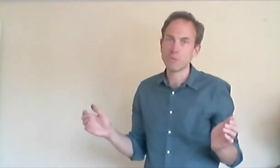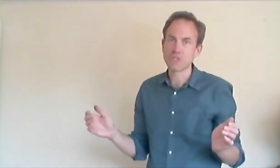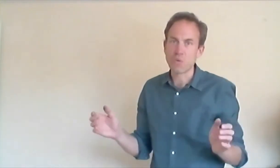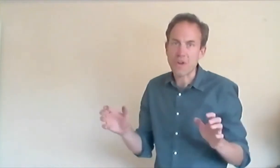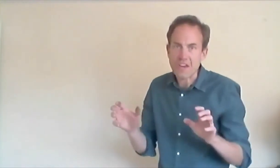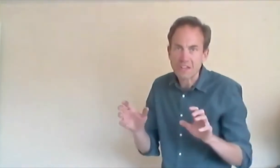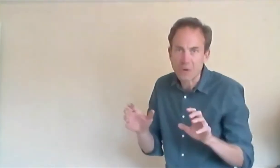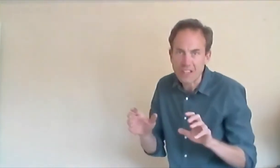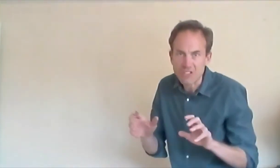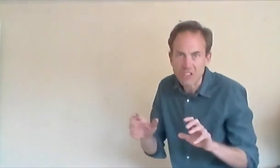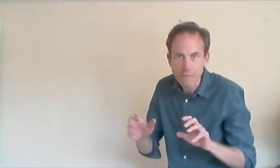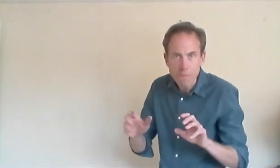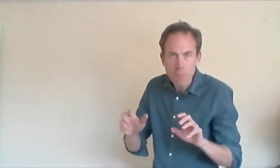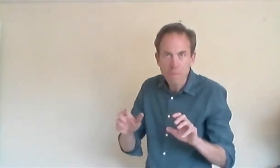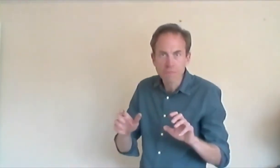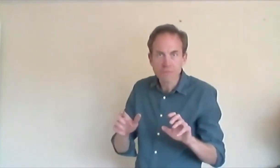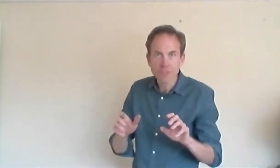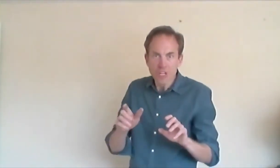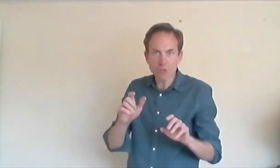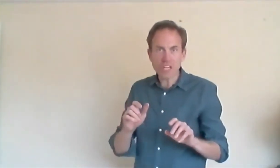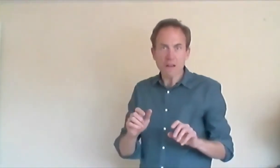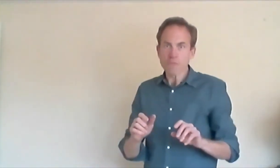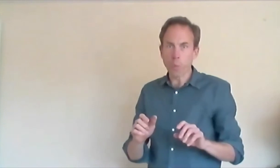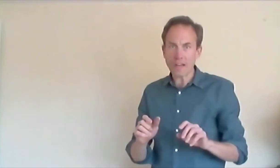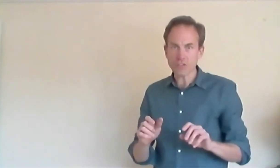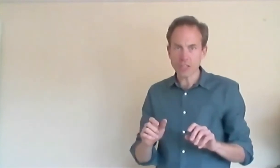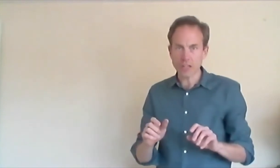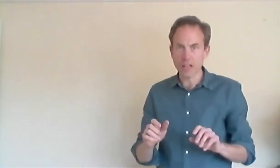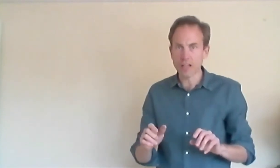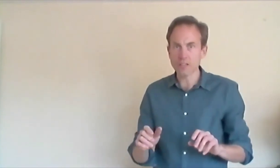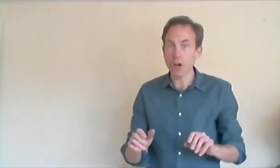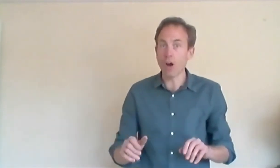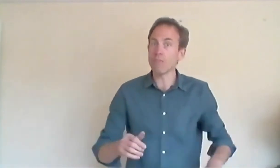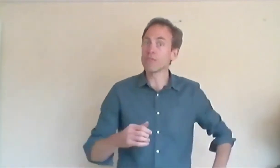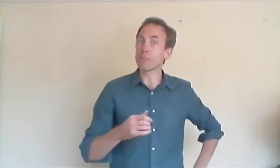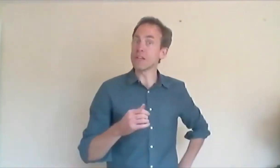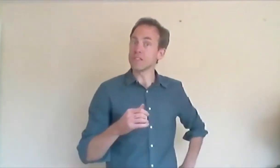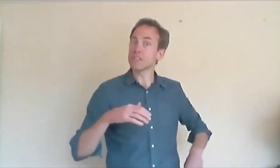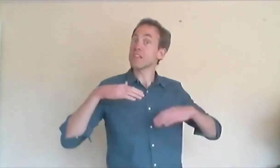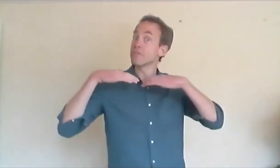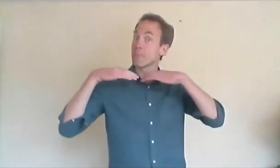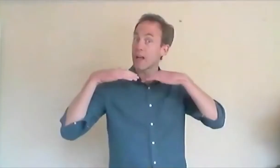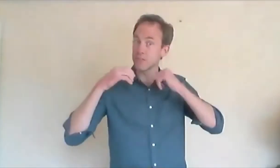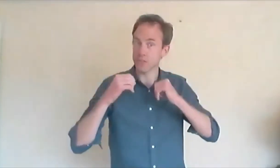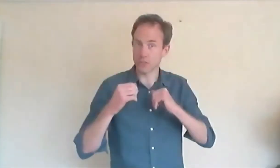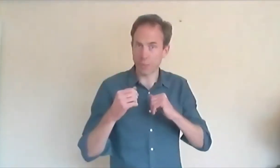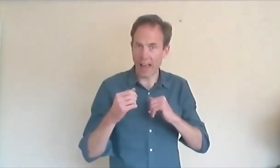was the wicked witch. You see, the witch had learned of the prince and Rapunzel's plan.